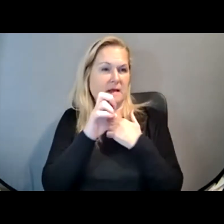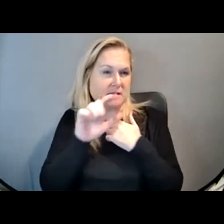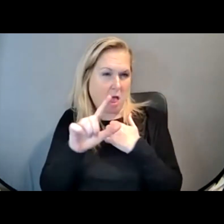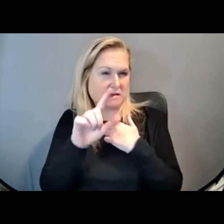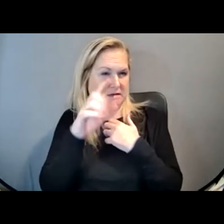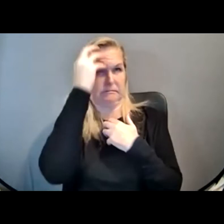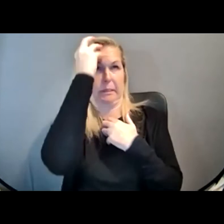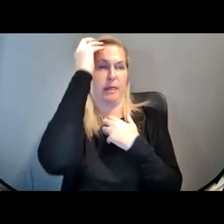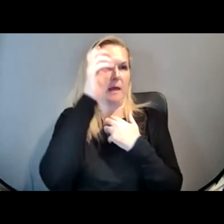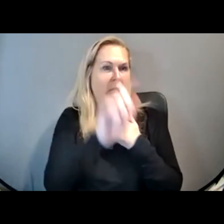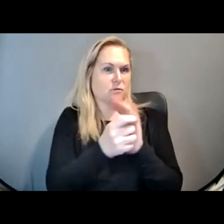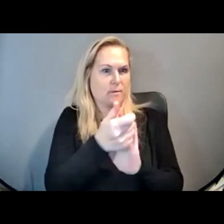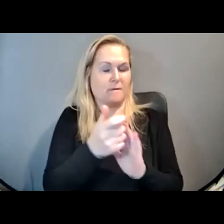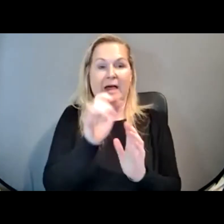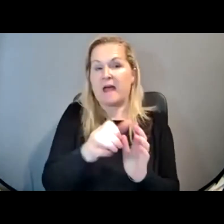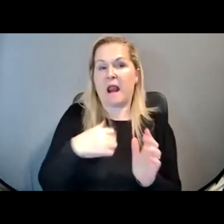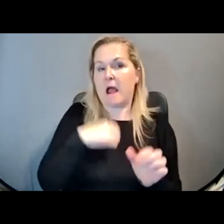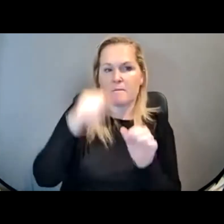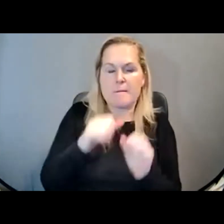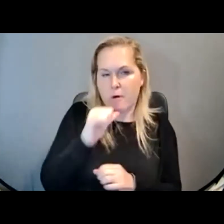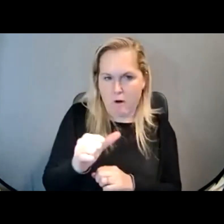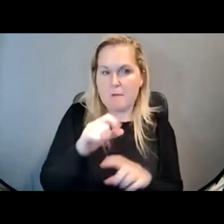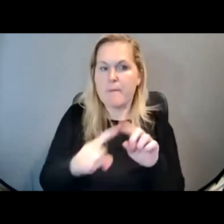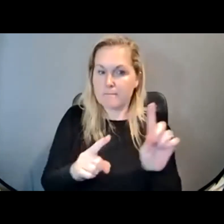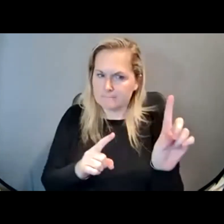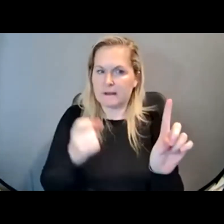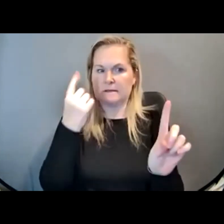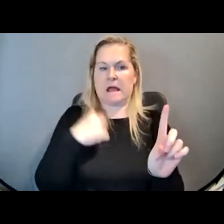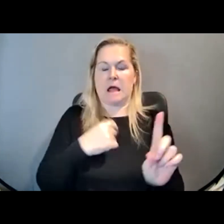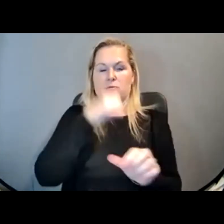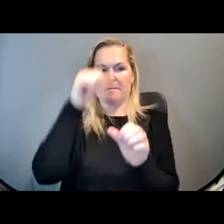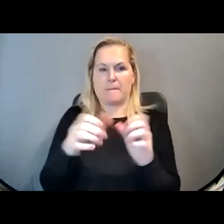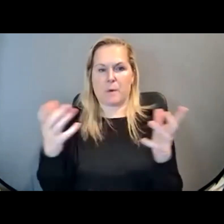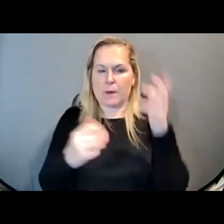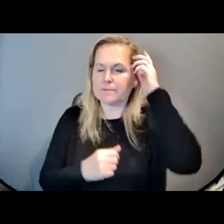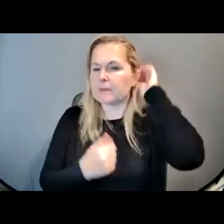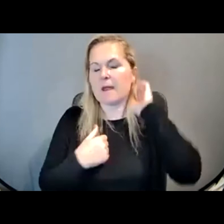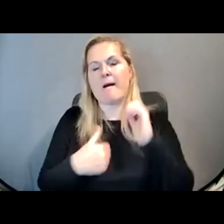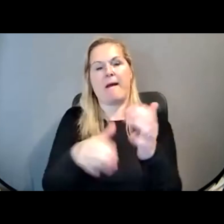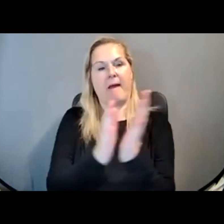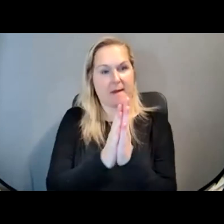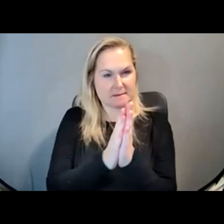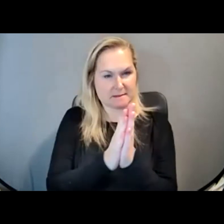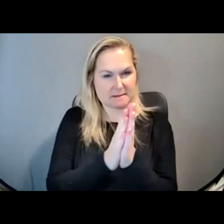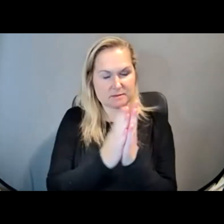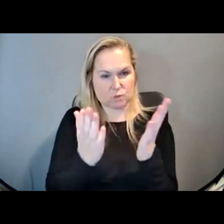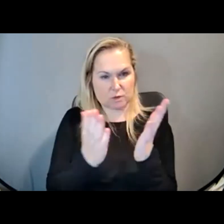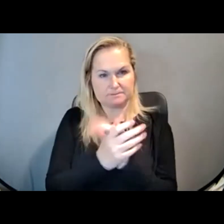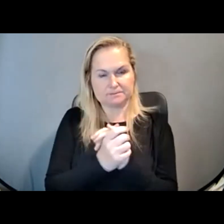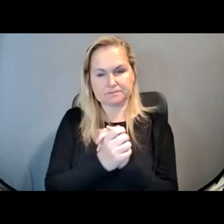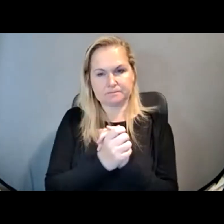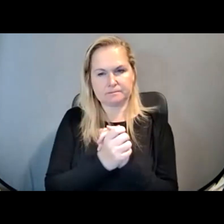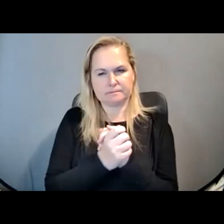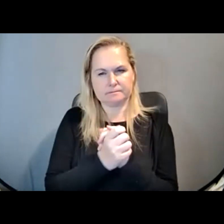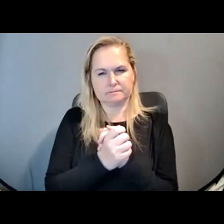I don't remember any of that. But what I do remember is asking the question, so